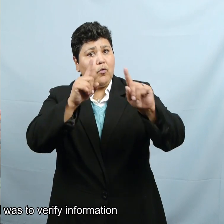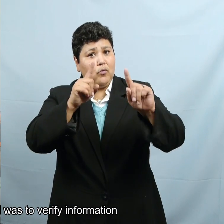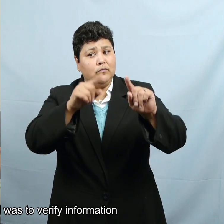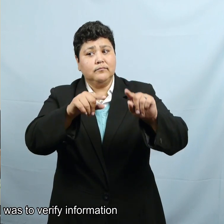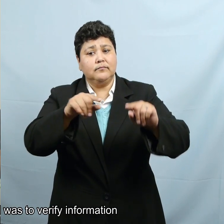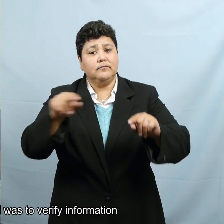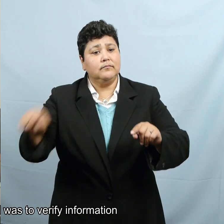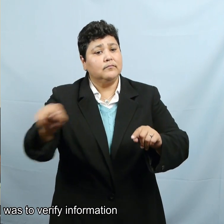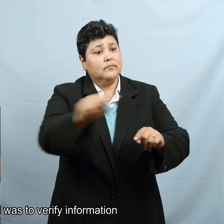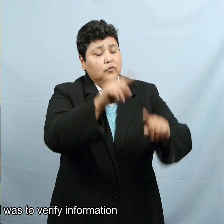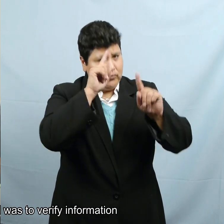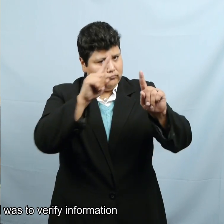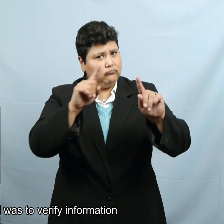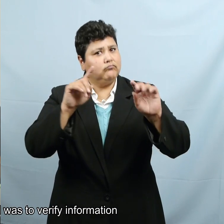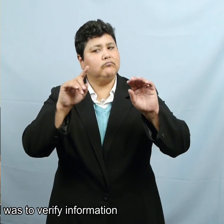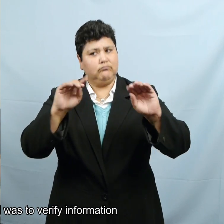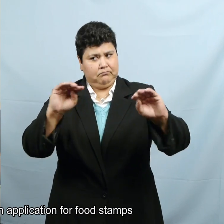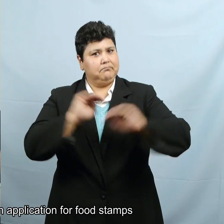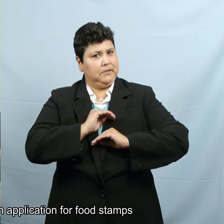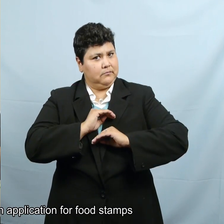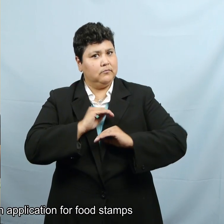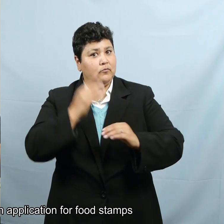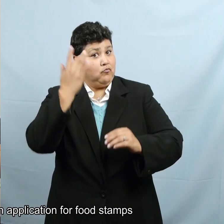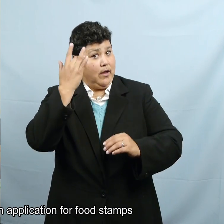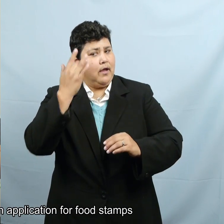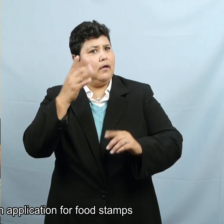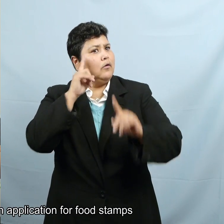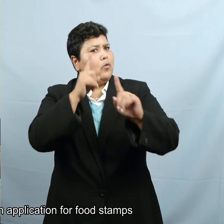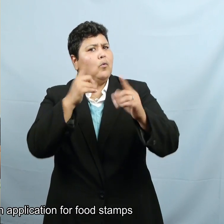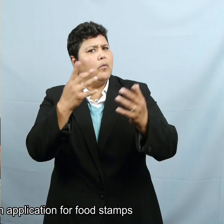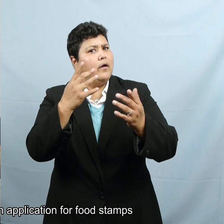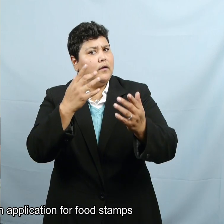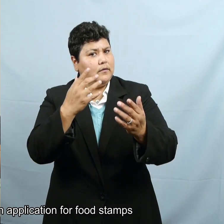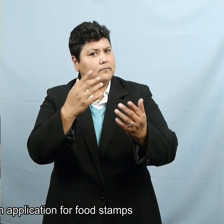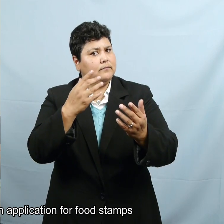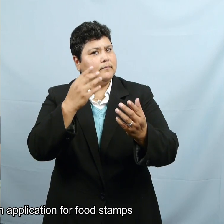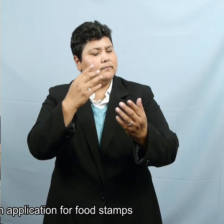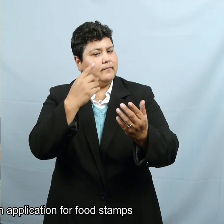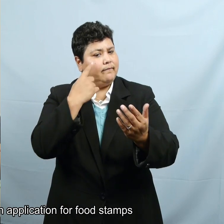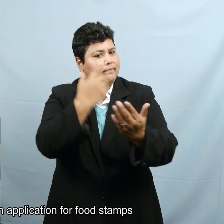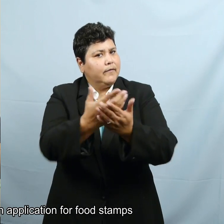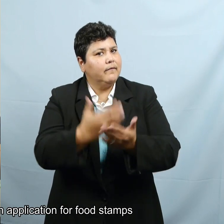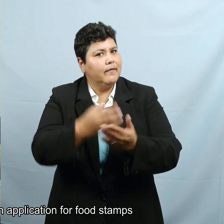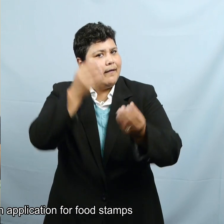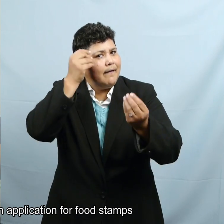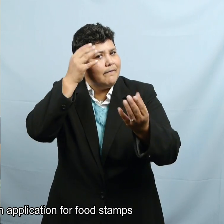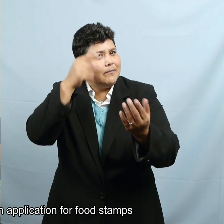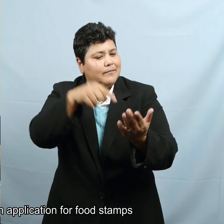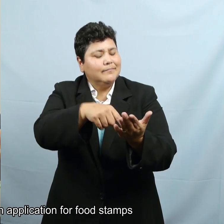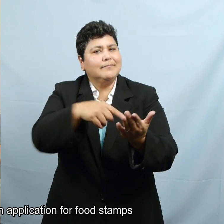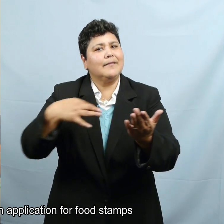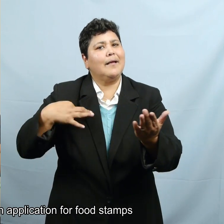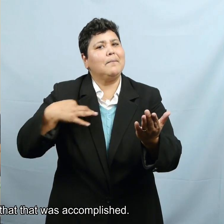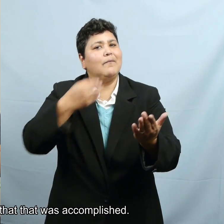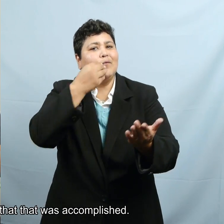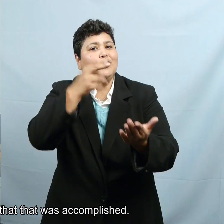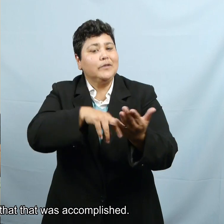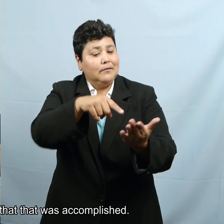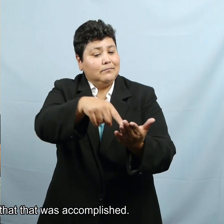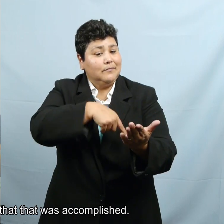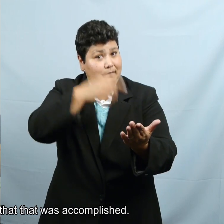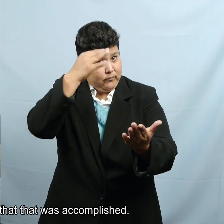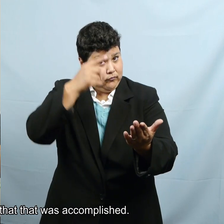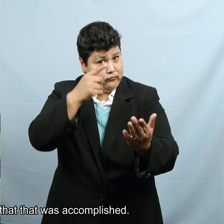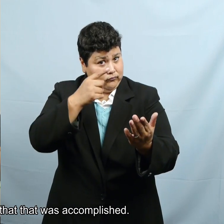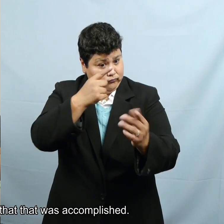The goal was to verify information regarding application for food stamps and I